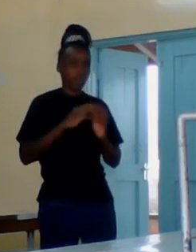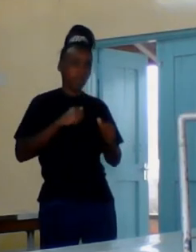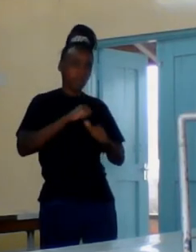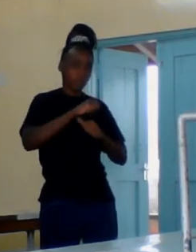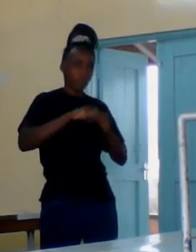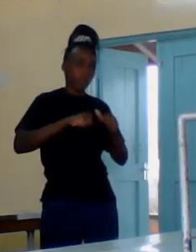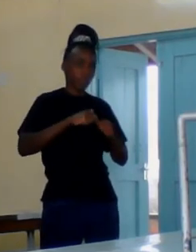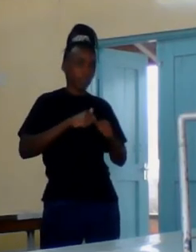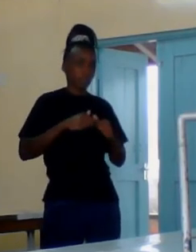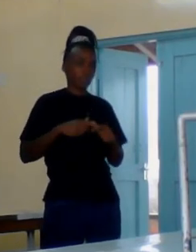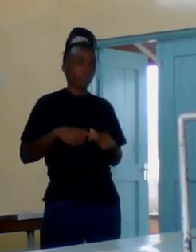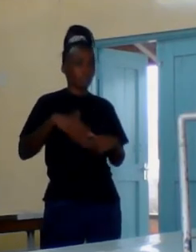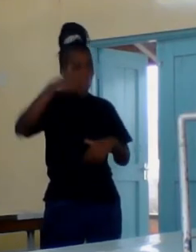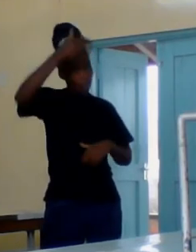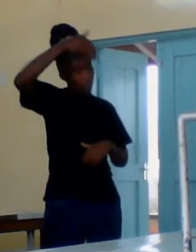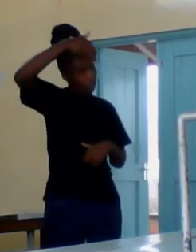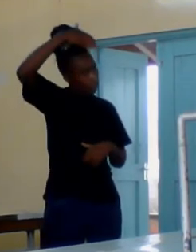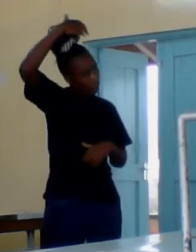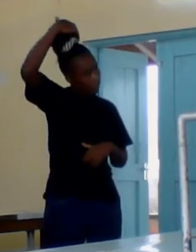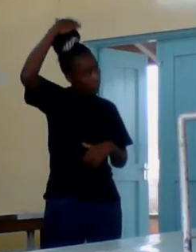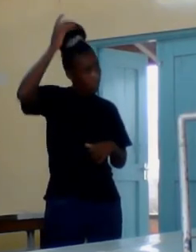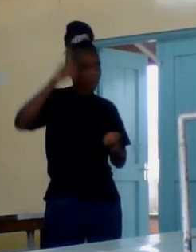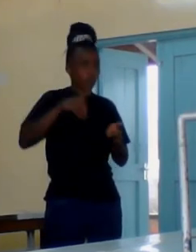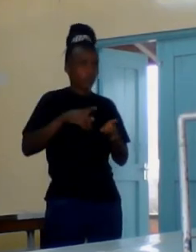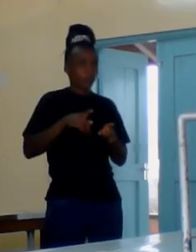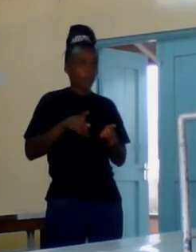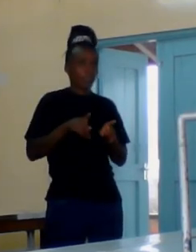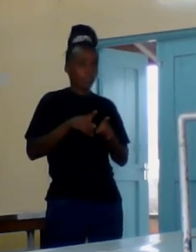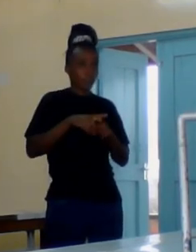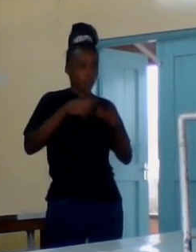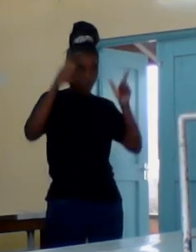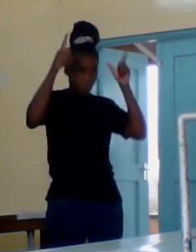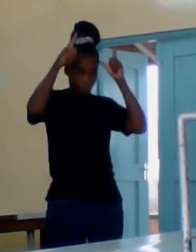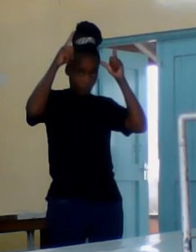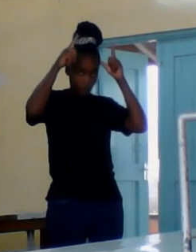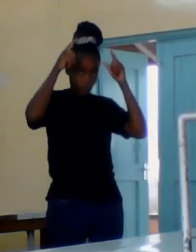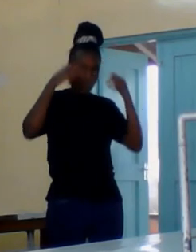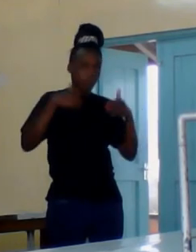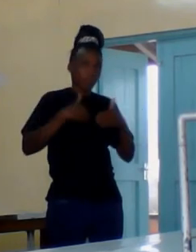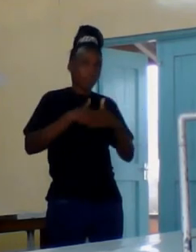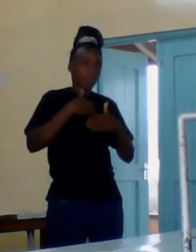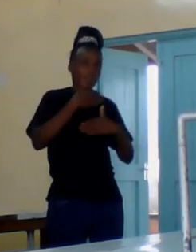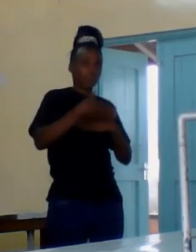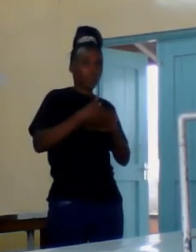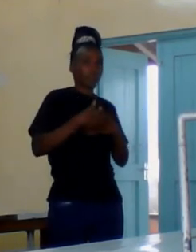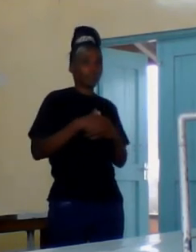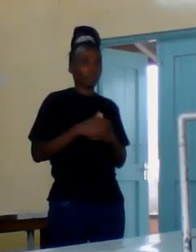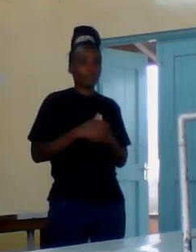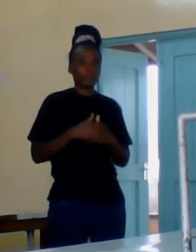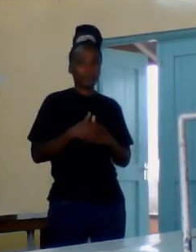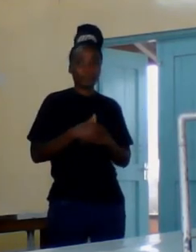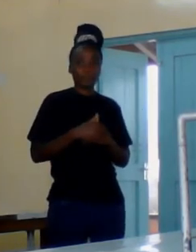and then after that she